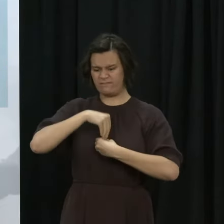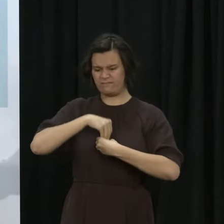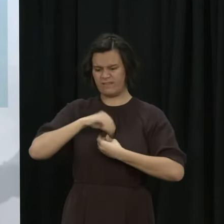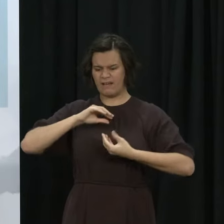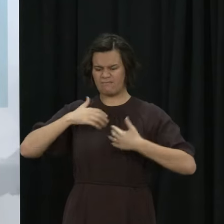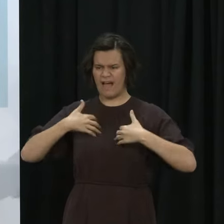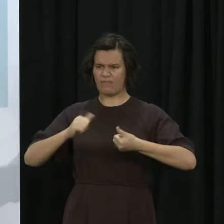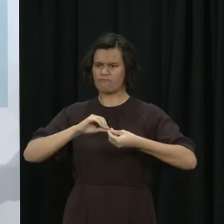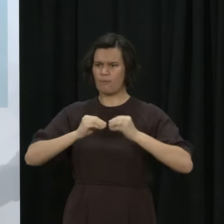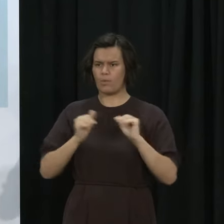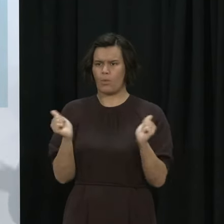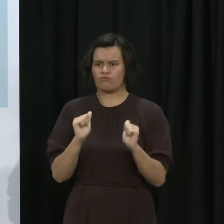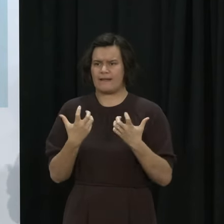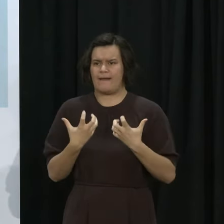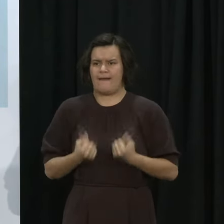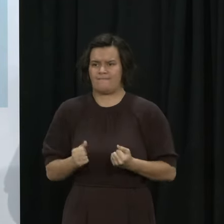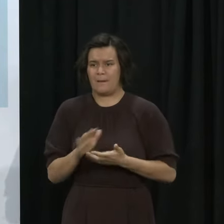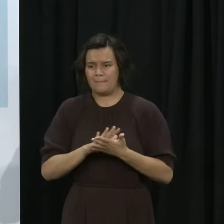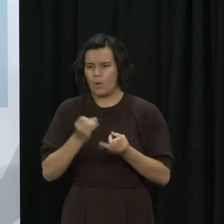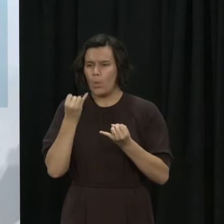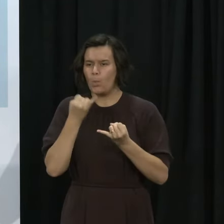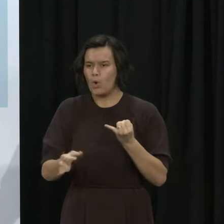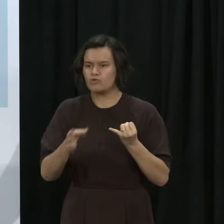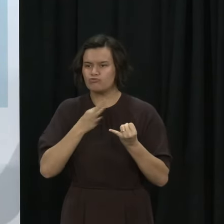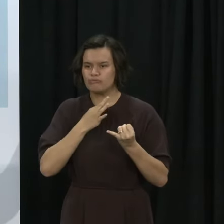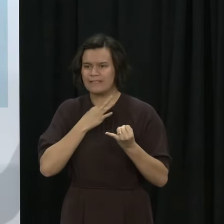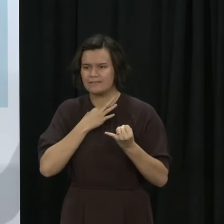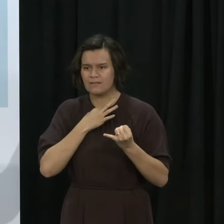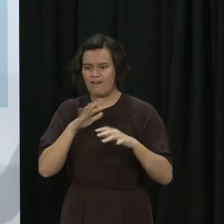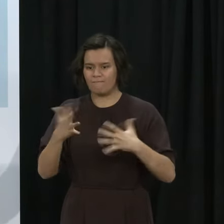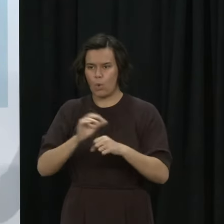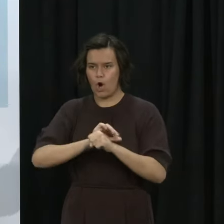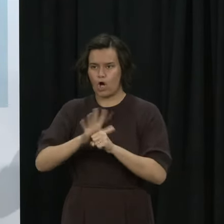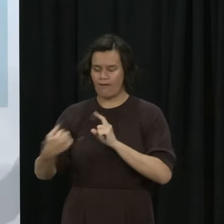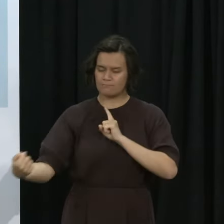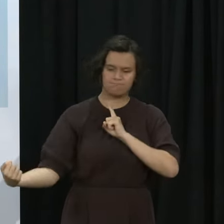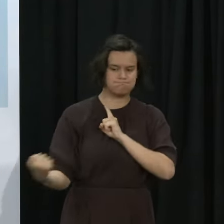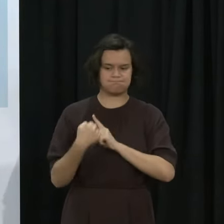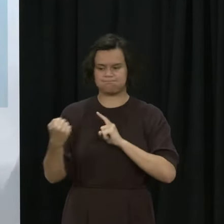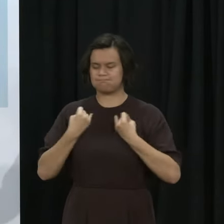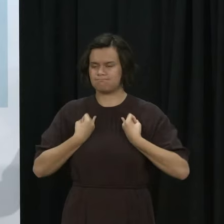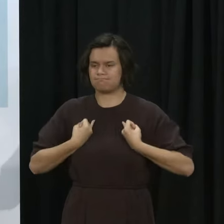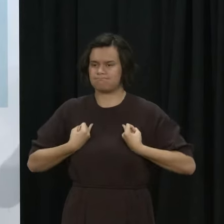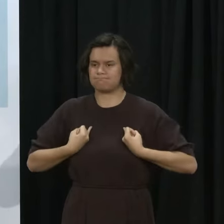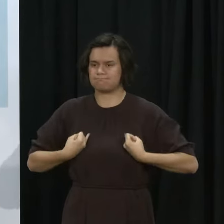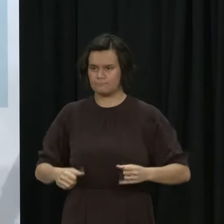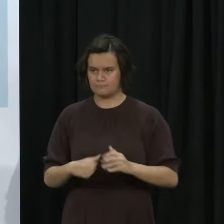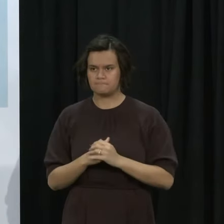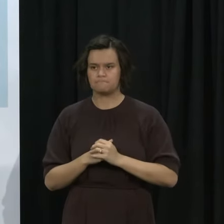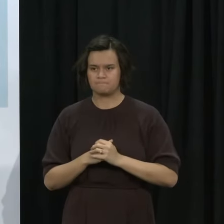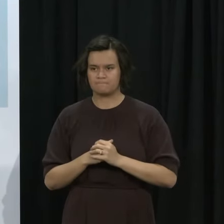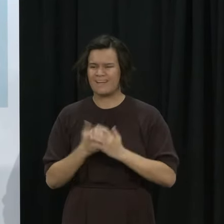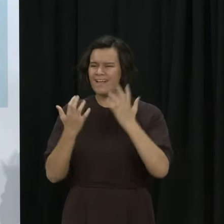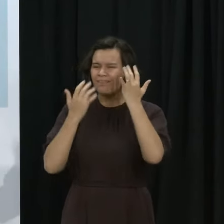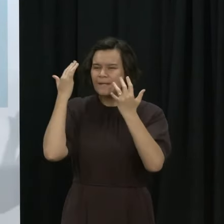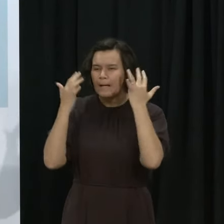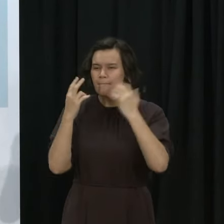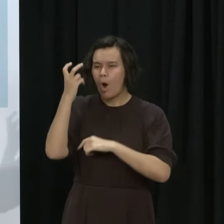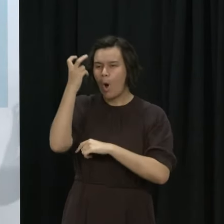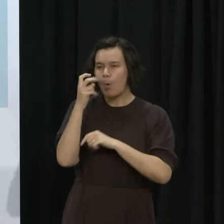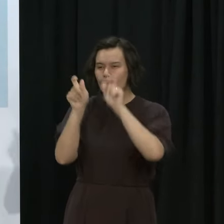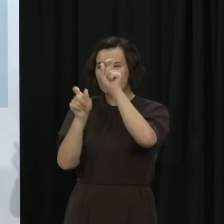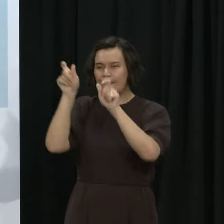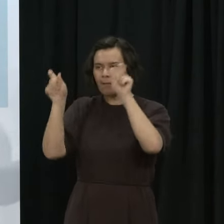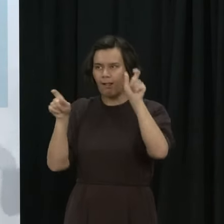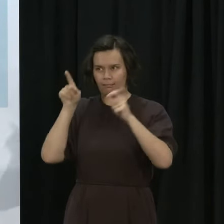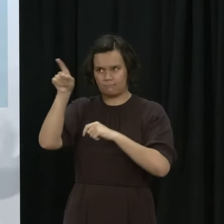conditions that puts them at higher risk from severe outcomes. Just thinking about our elderly, since the start of the